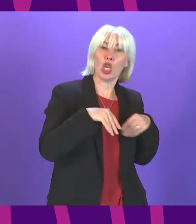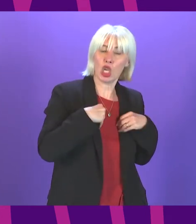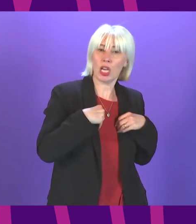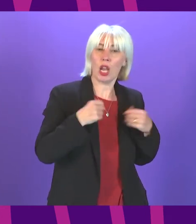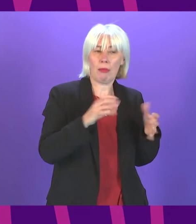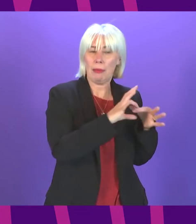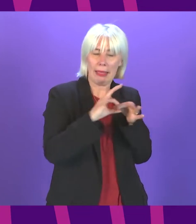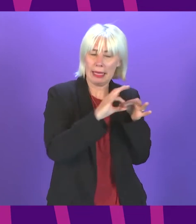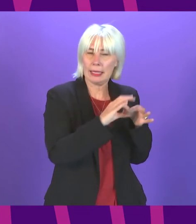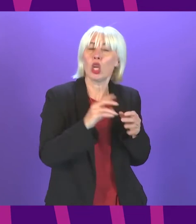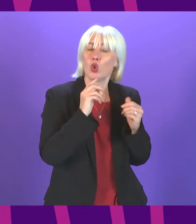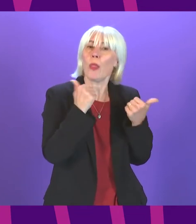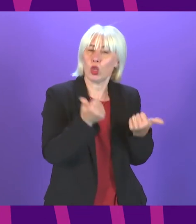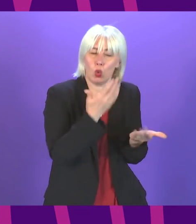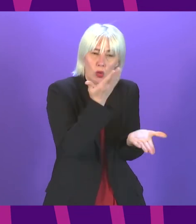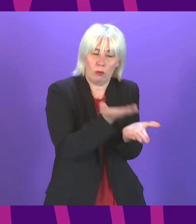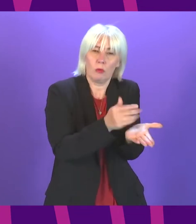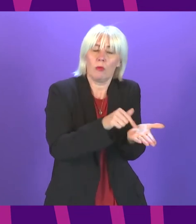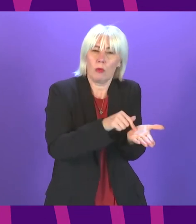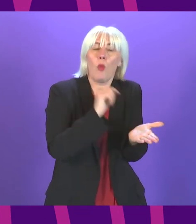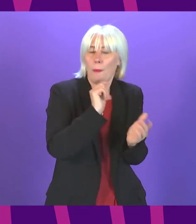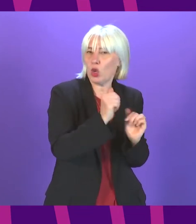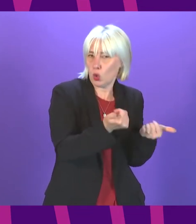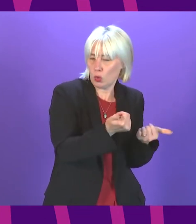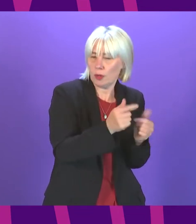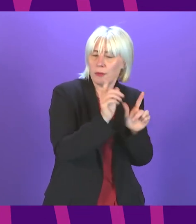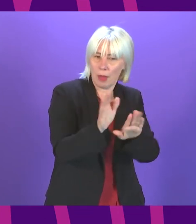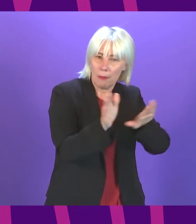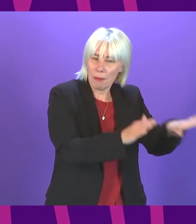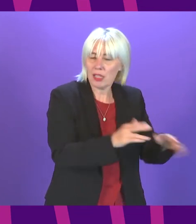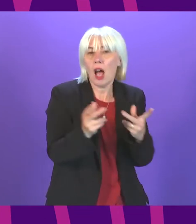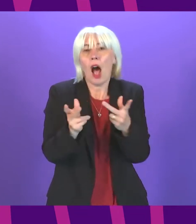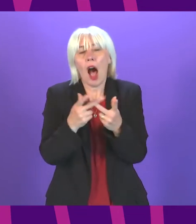of legislation but today I am going to concentrate on another of